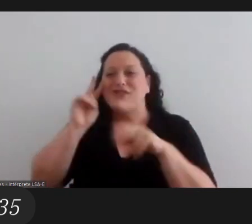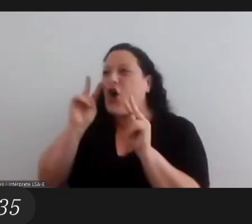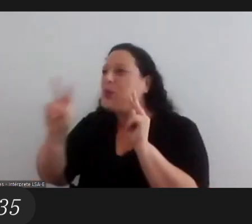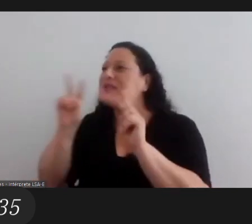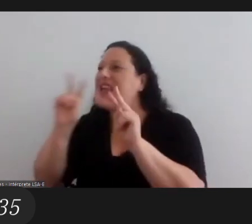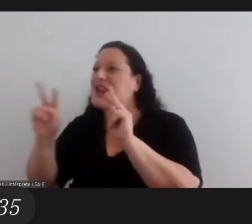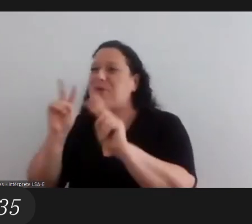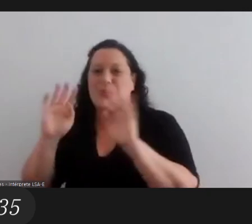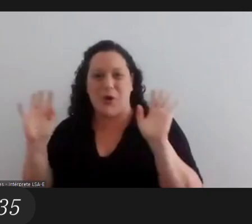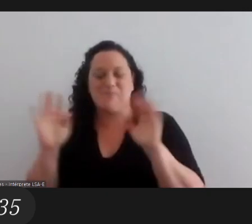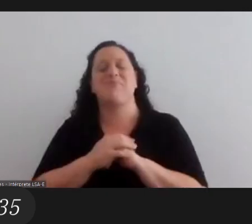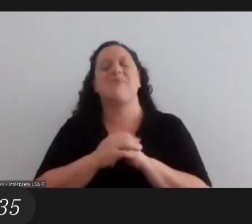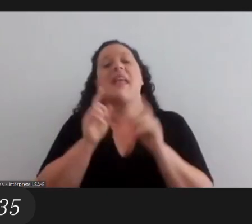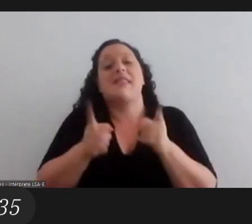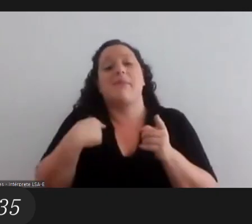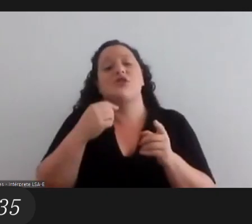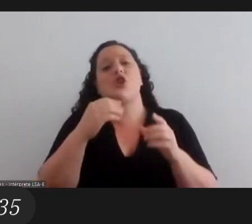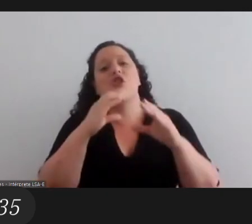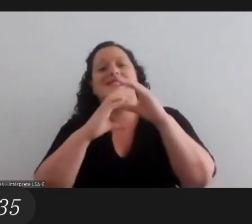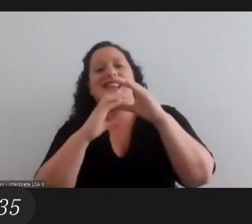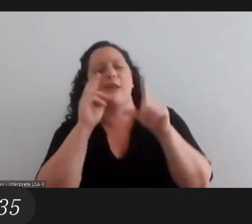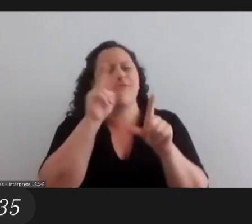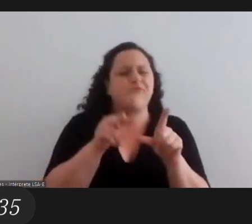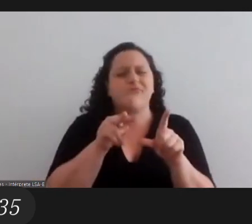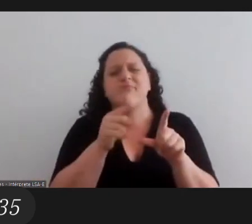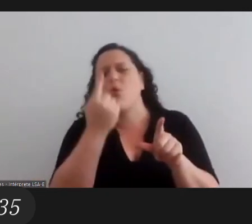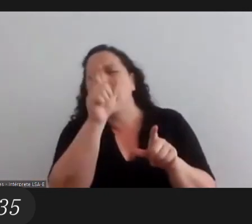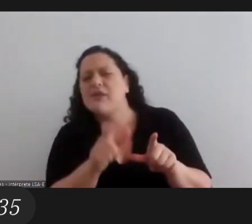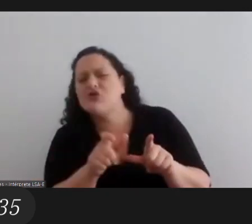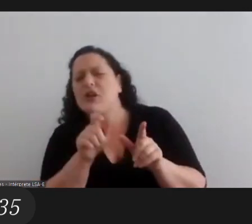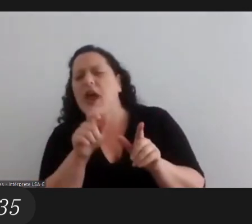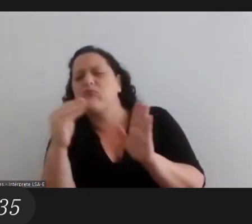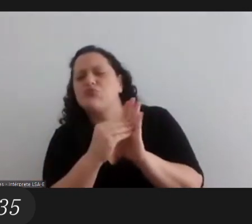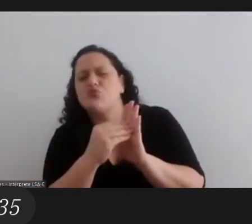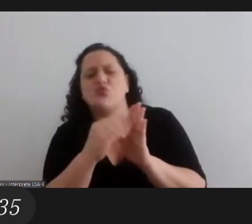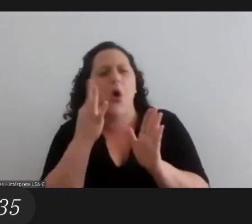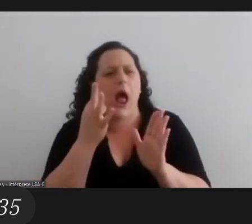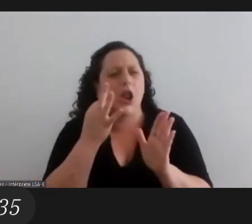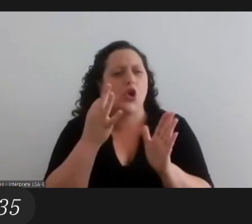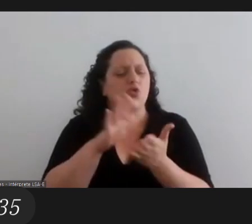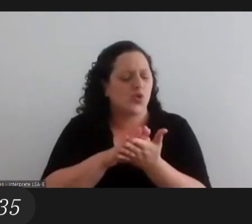them with time and i read that someone wrote something like